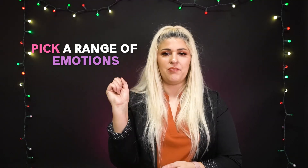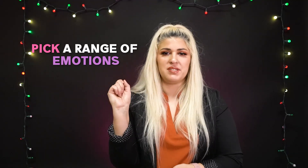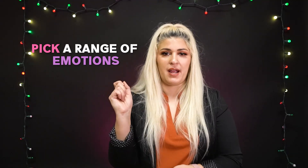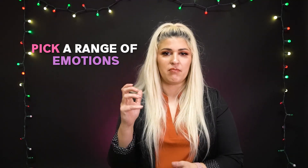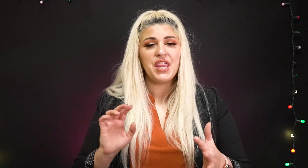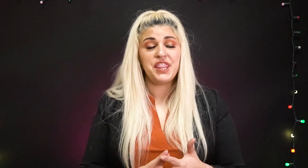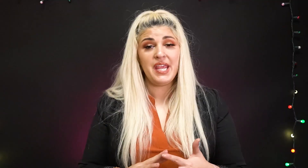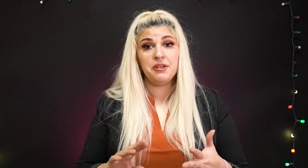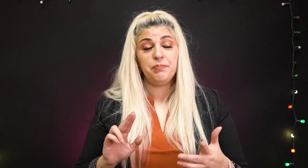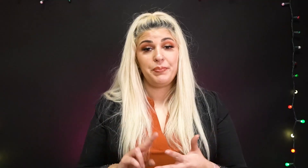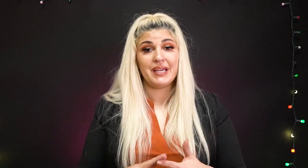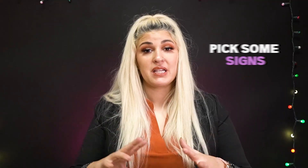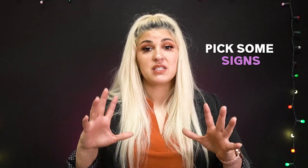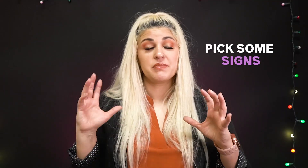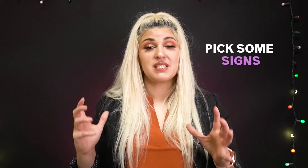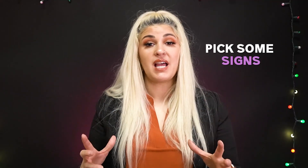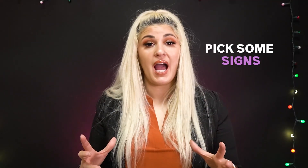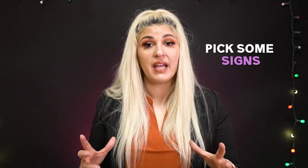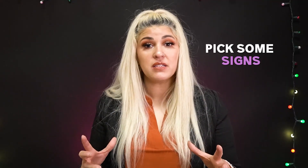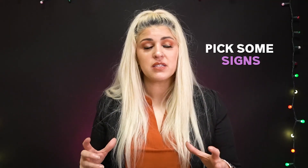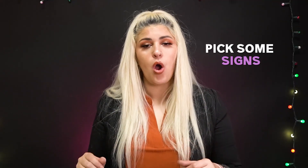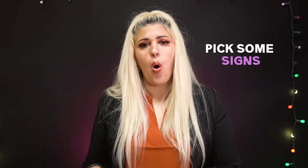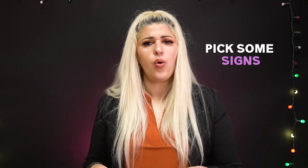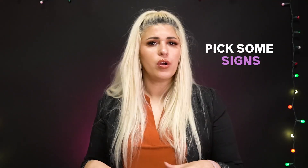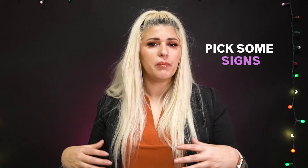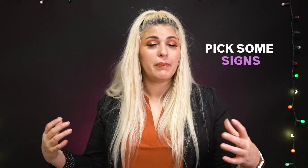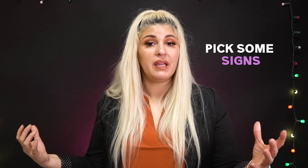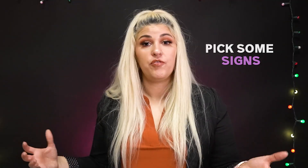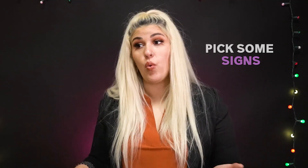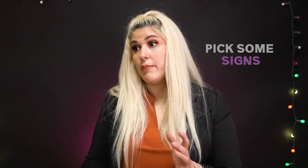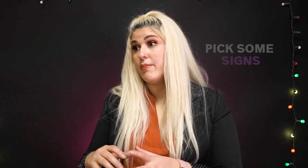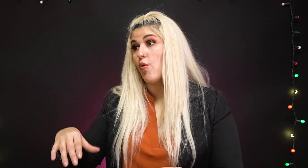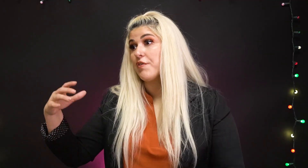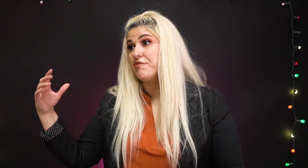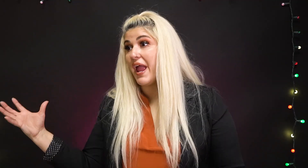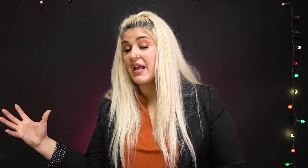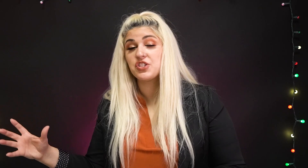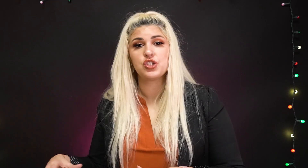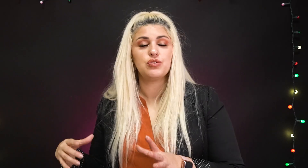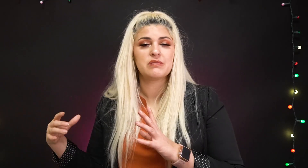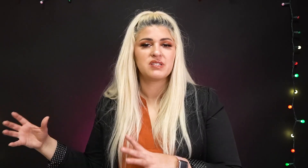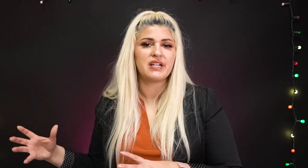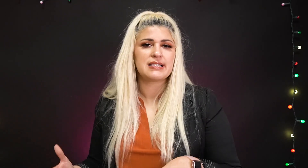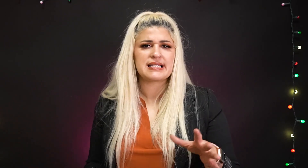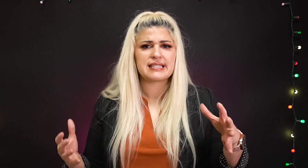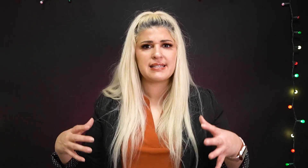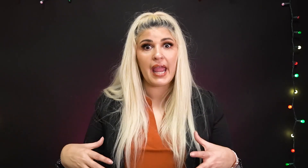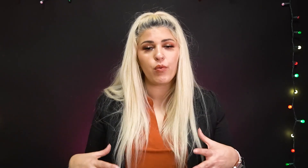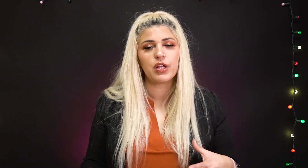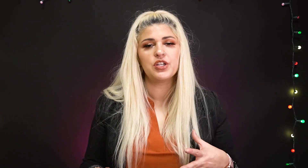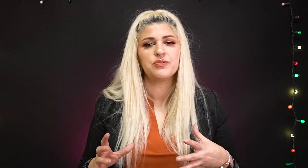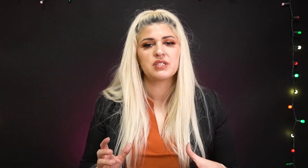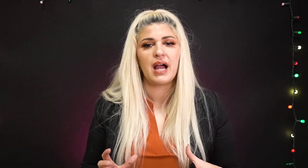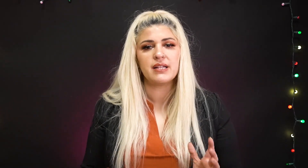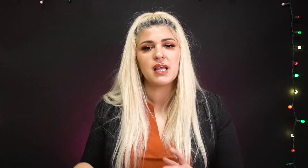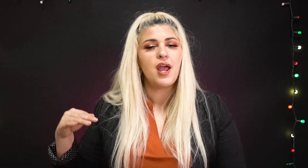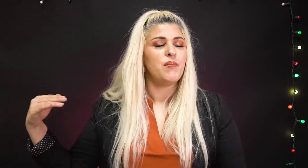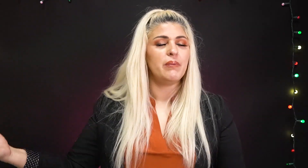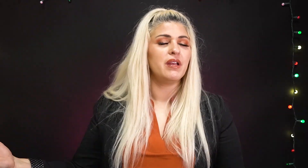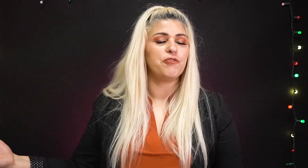them down then pick some signs or maybe if you want to be more advanced do some sentences today we're going to do signs maybe in a